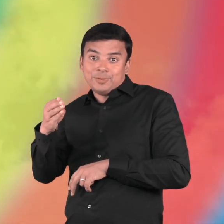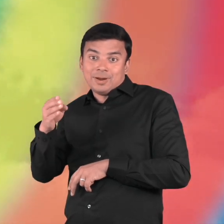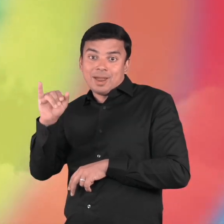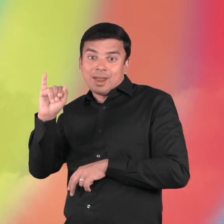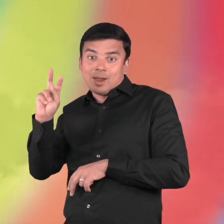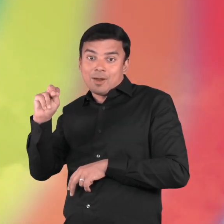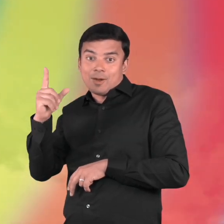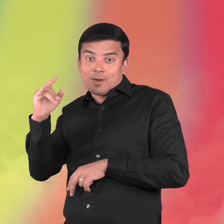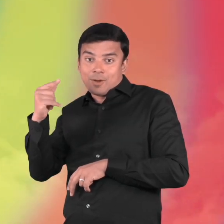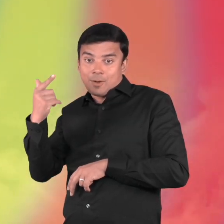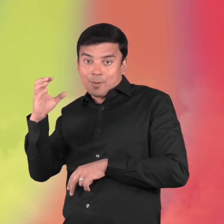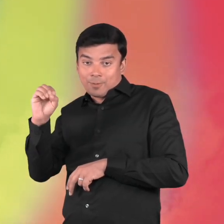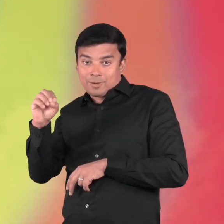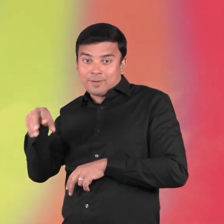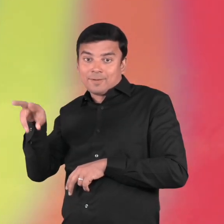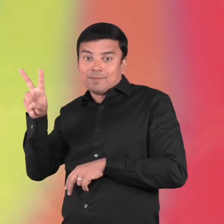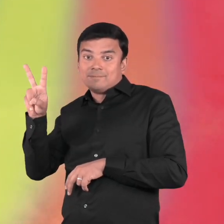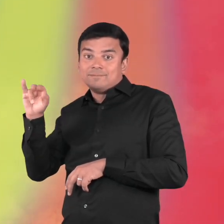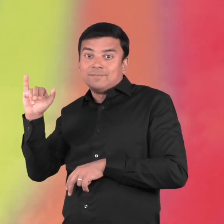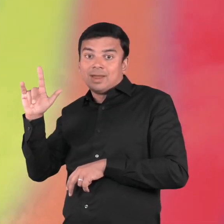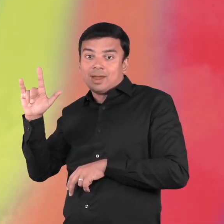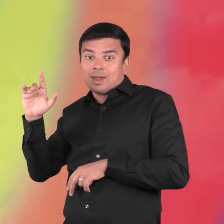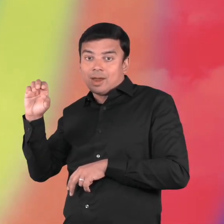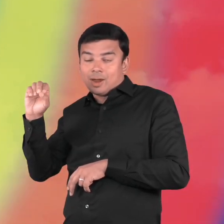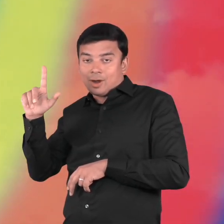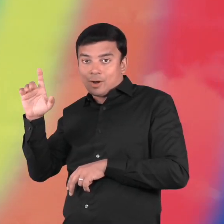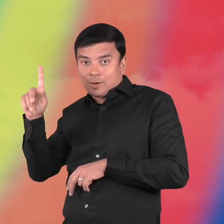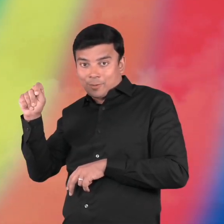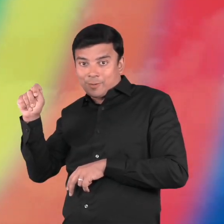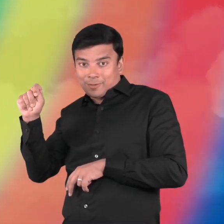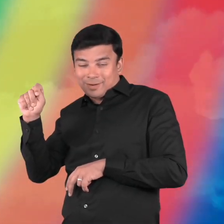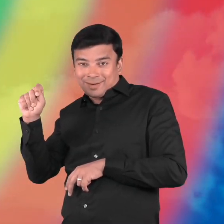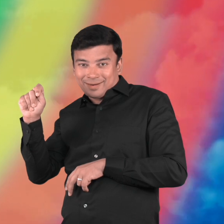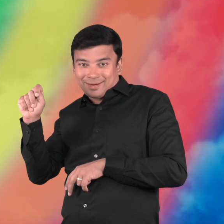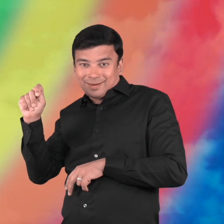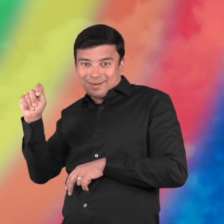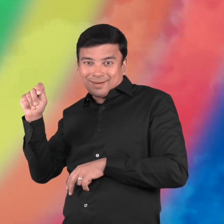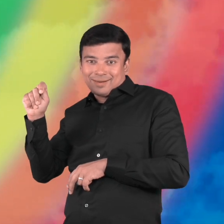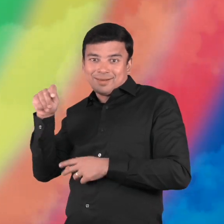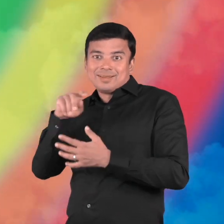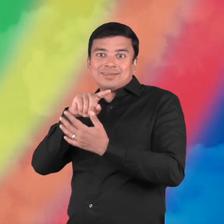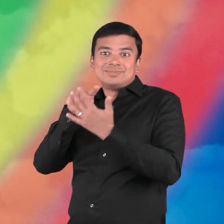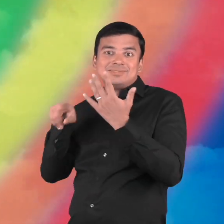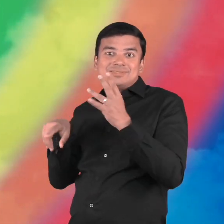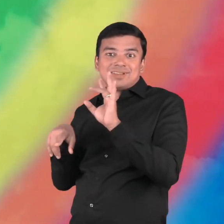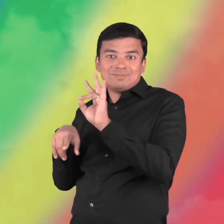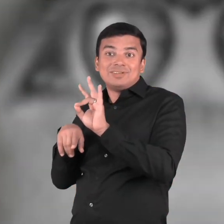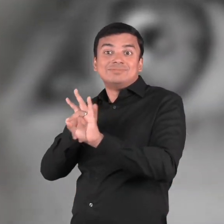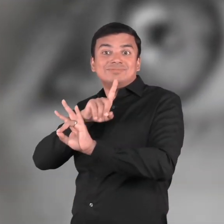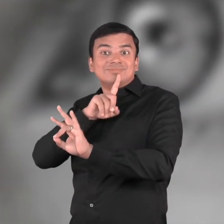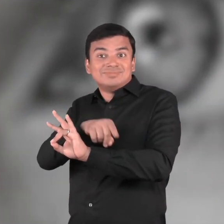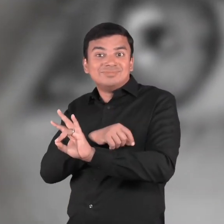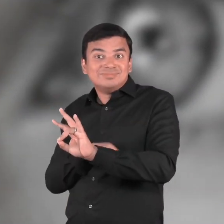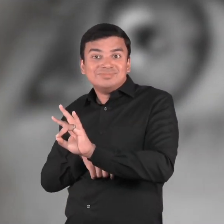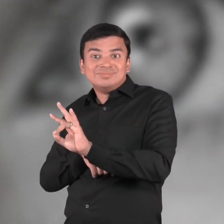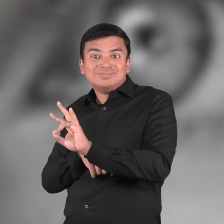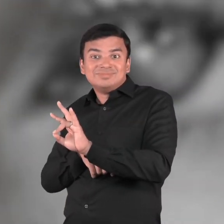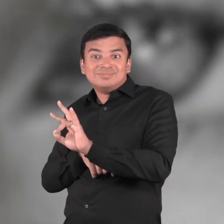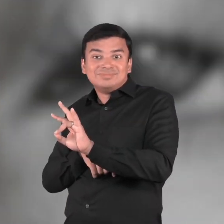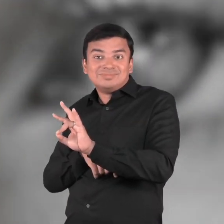indigo, and violet. Seriously, it is true. When that white sunlight